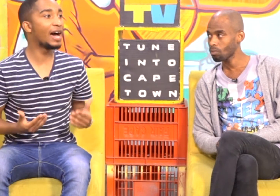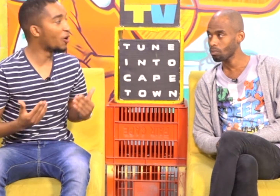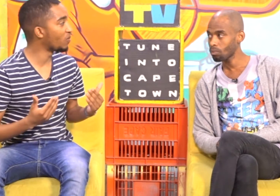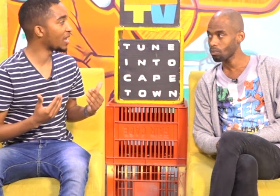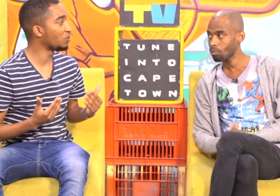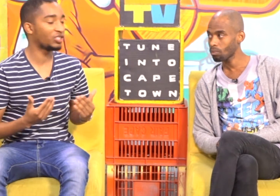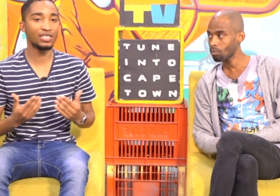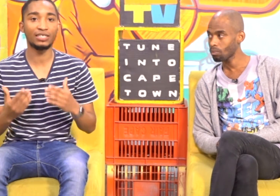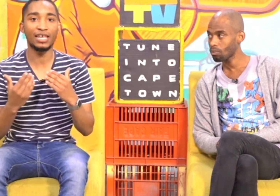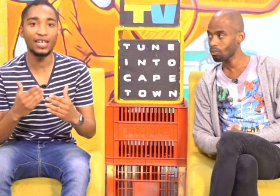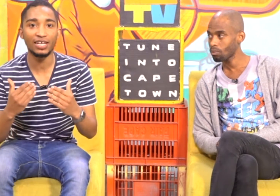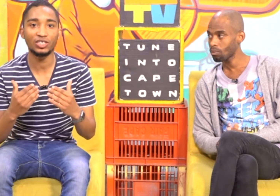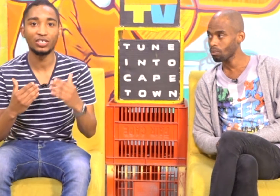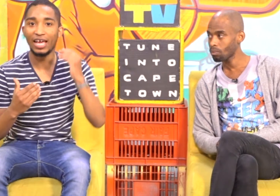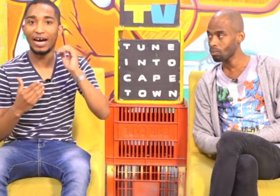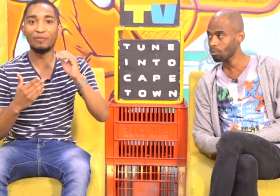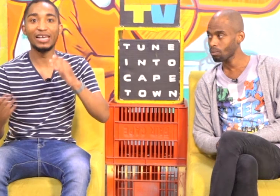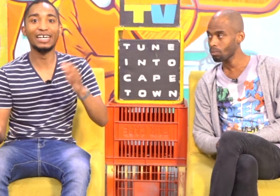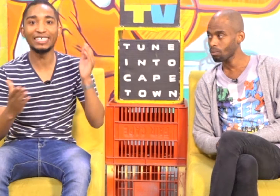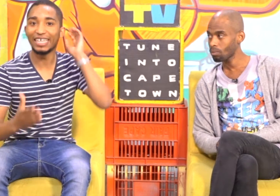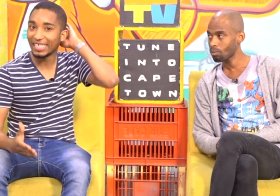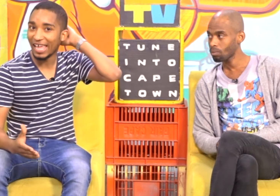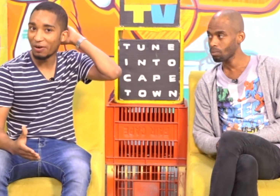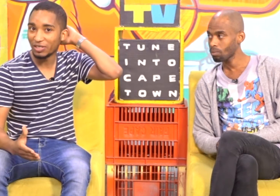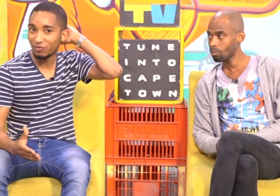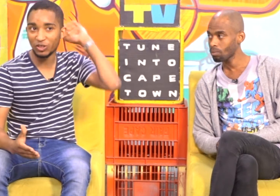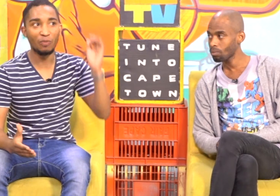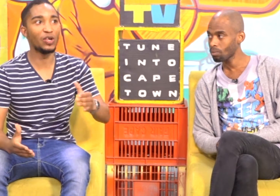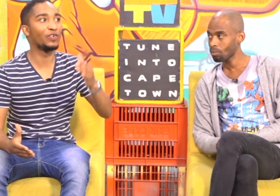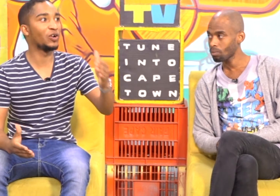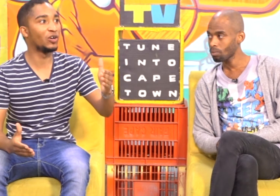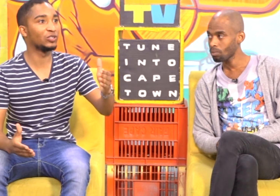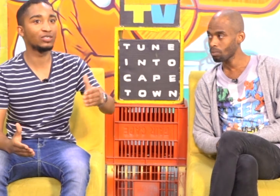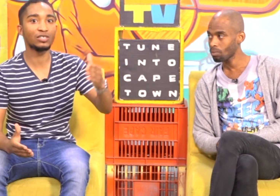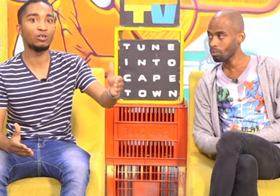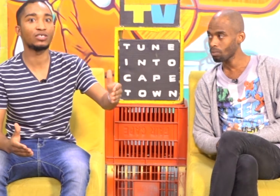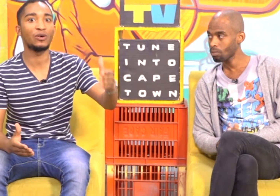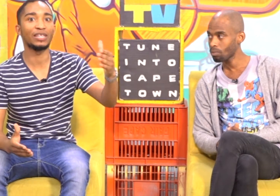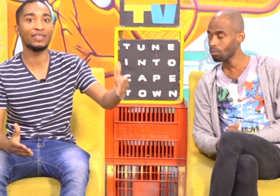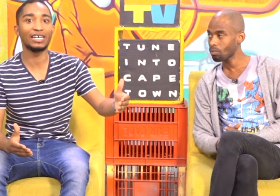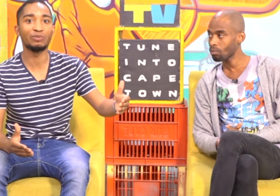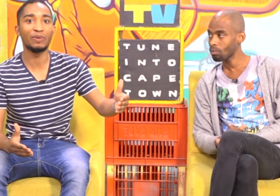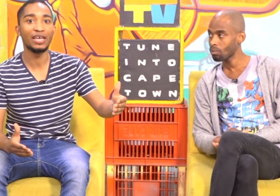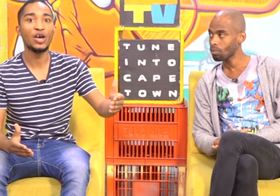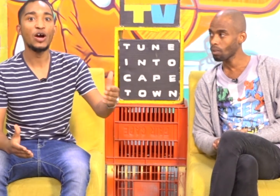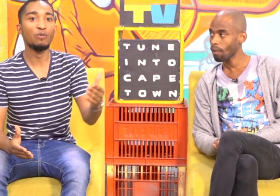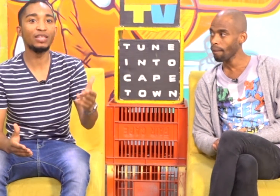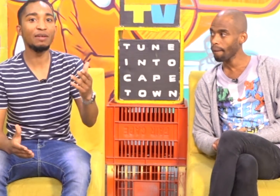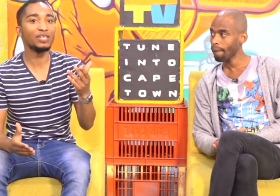home language is English Learning another language For example Afrikaans Or Sitsosa Whatever the case may be Would then be